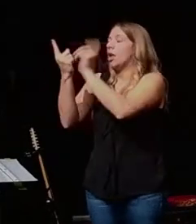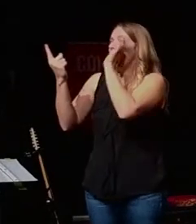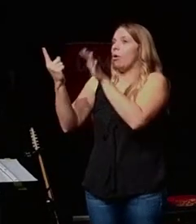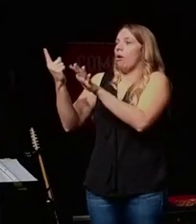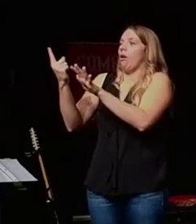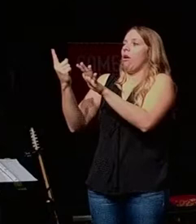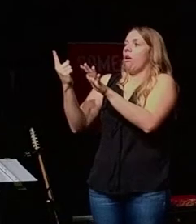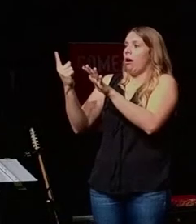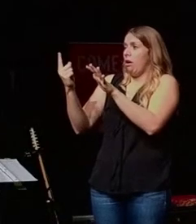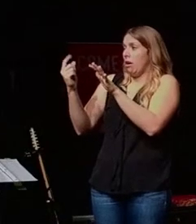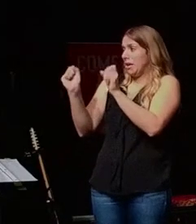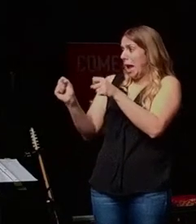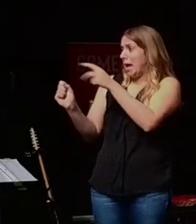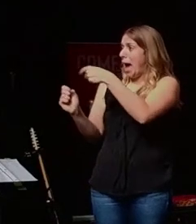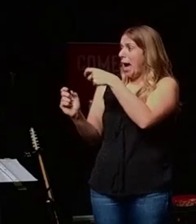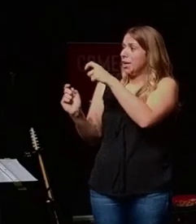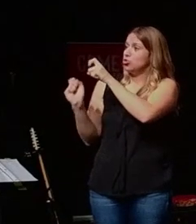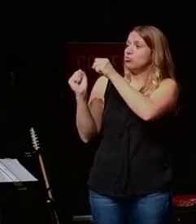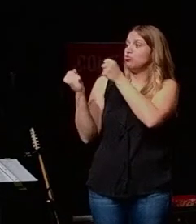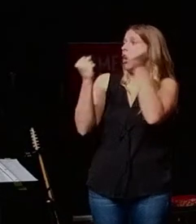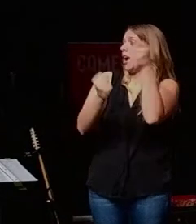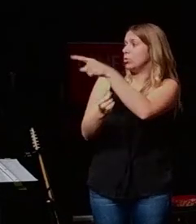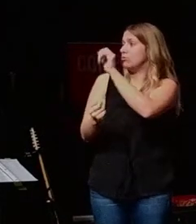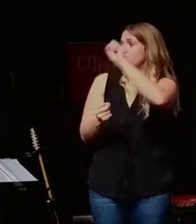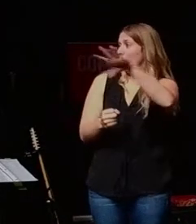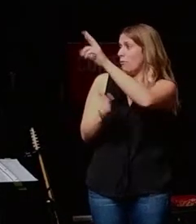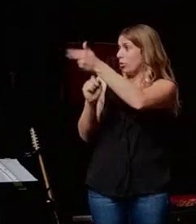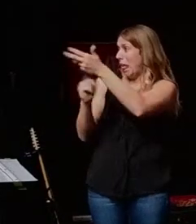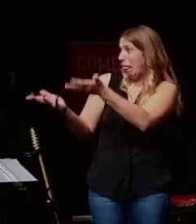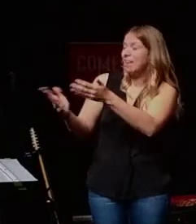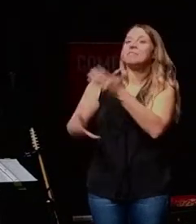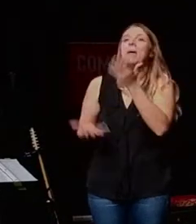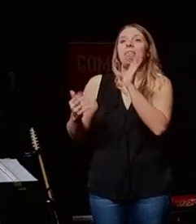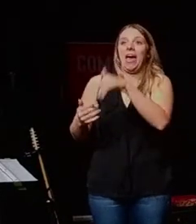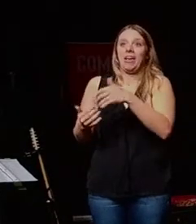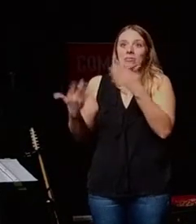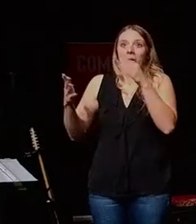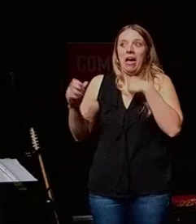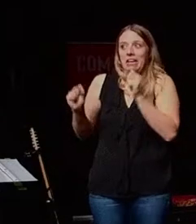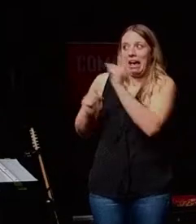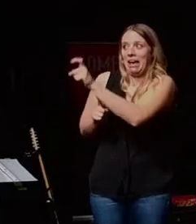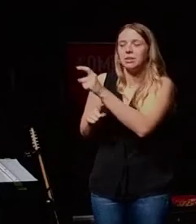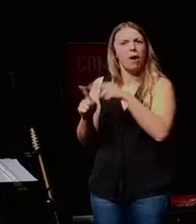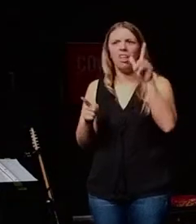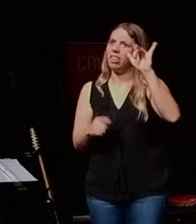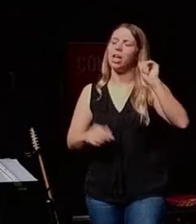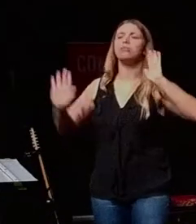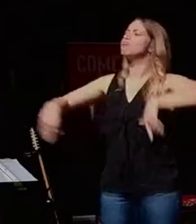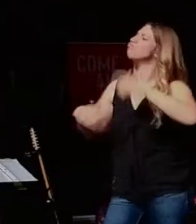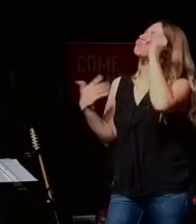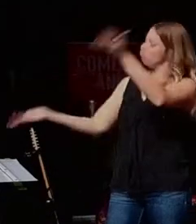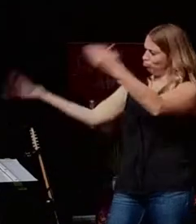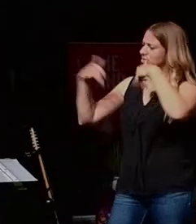probably said, just, hey, can I give you a ride to your hotel? You know, maybe that would be the most of my faith. Right? But she was like, no, no, you're staying at my